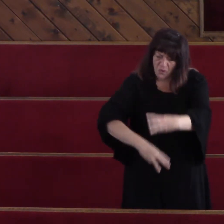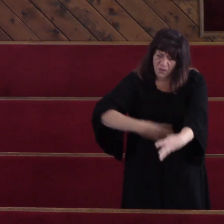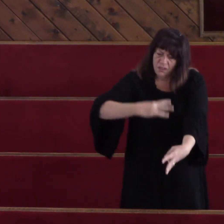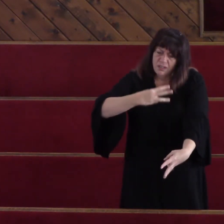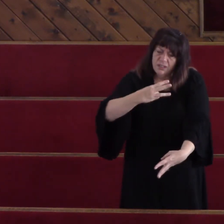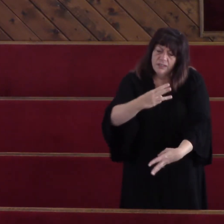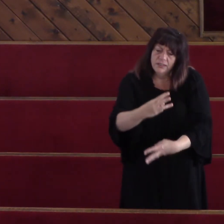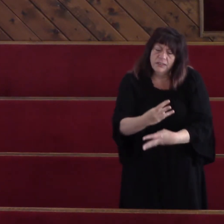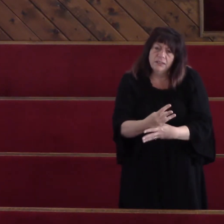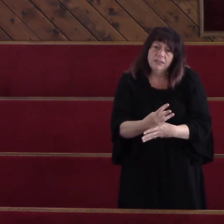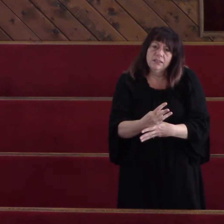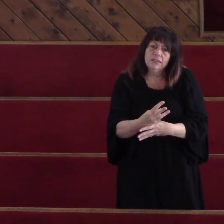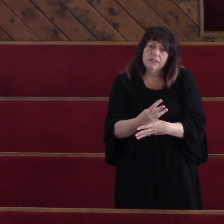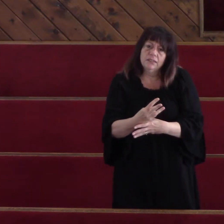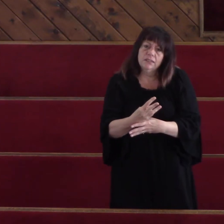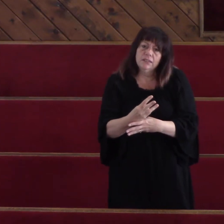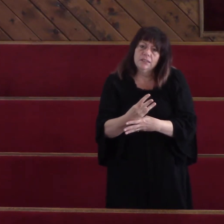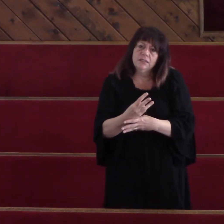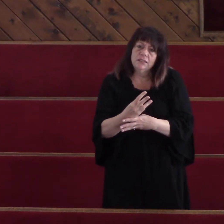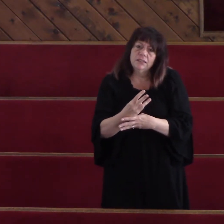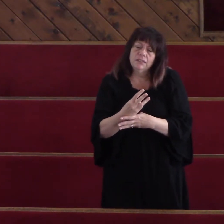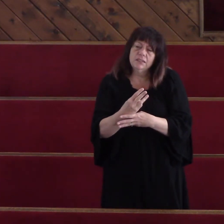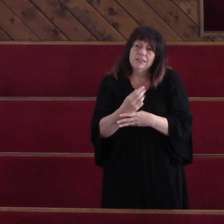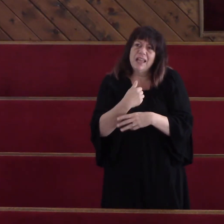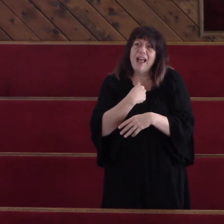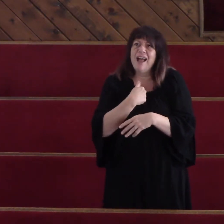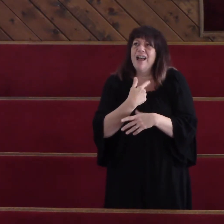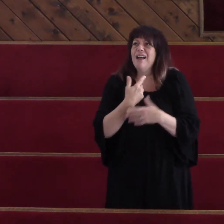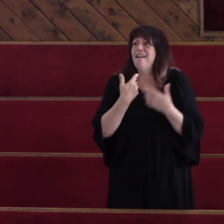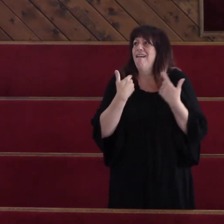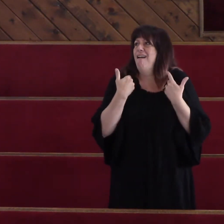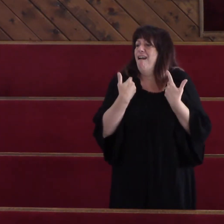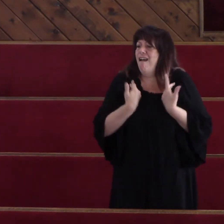I'm recovered With trouble